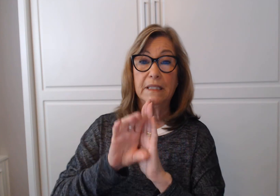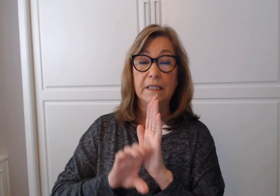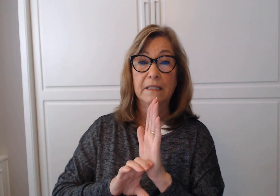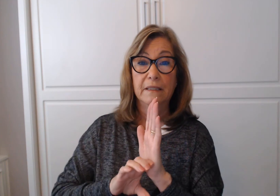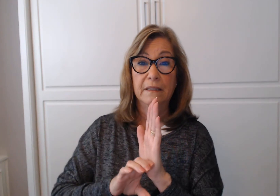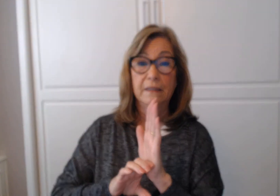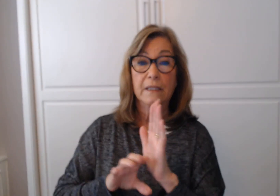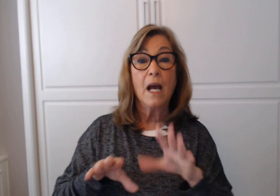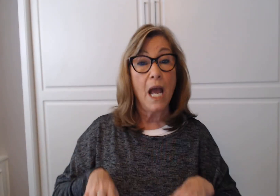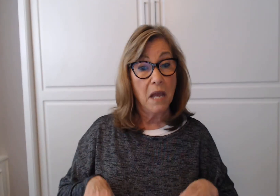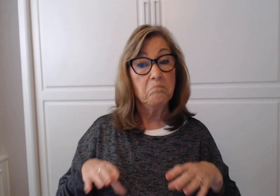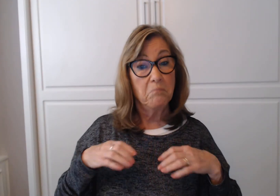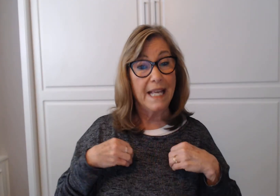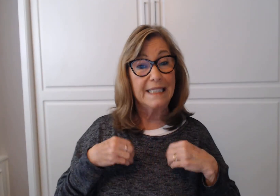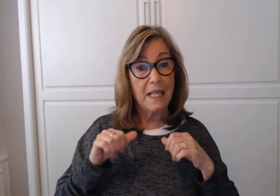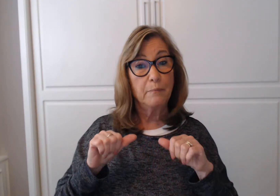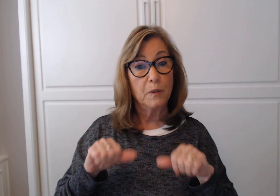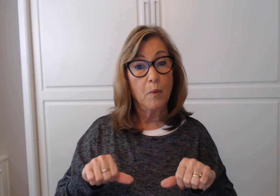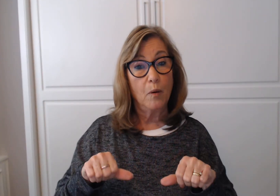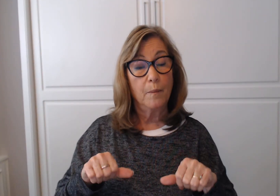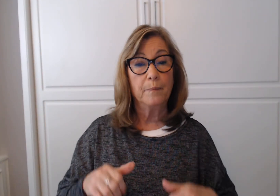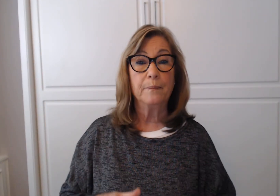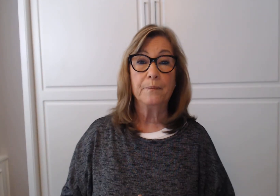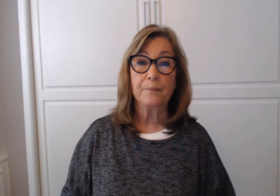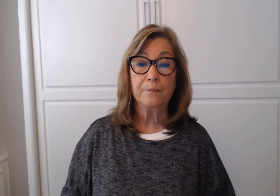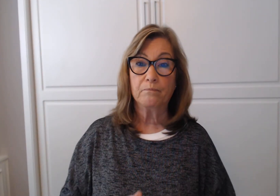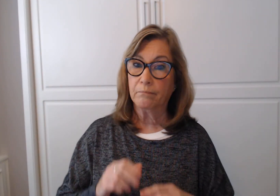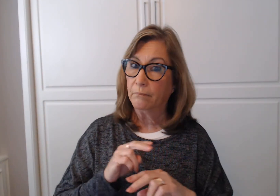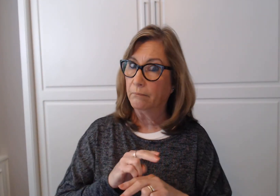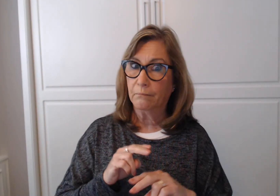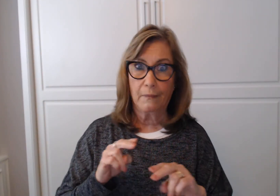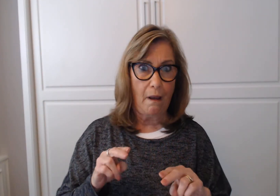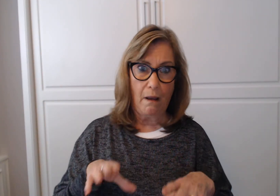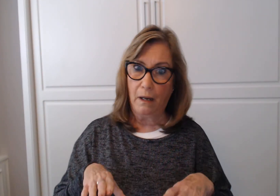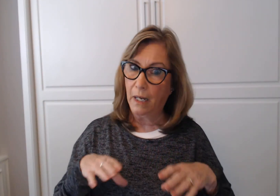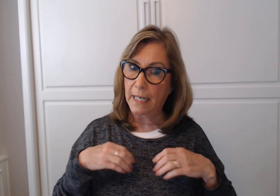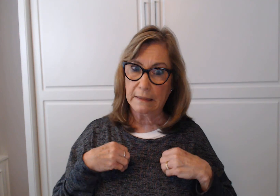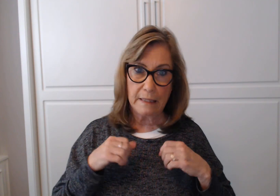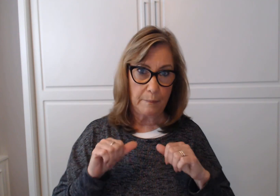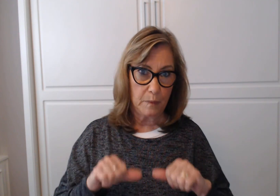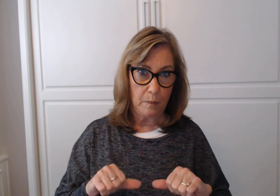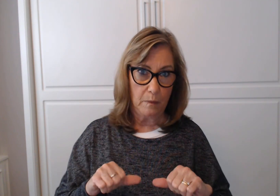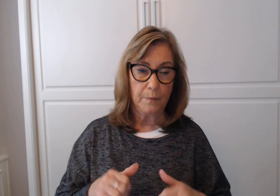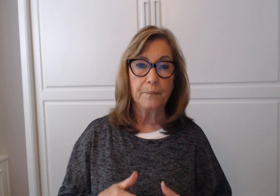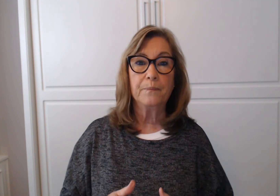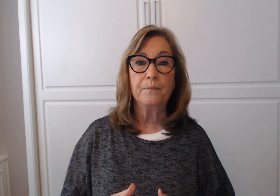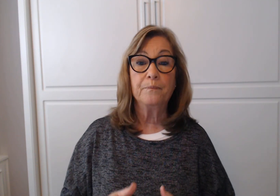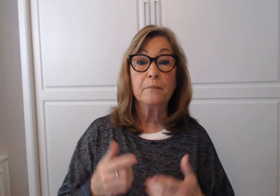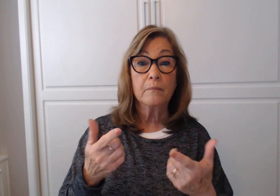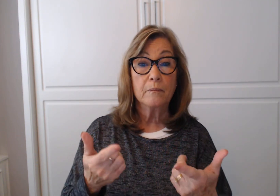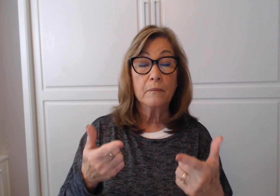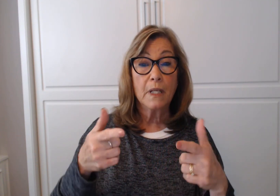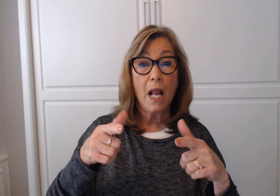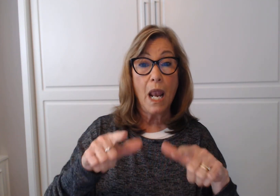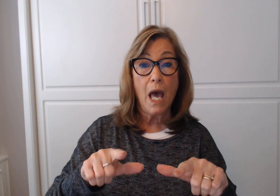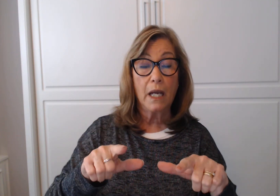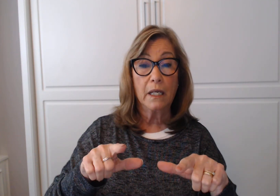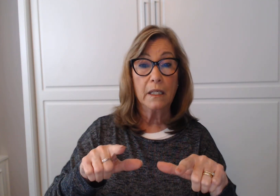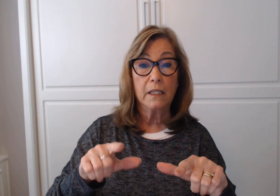Acceptable. Unacceptable. Luck. Lucky.